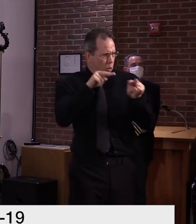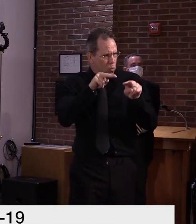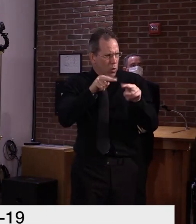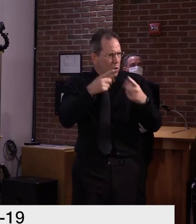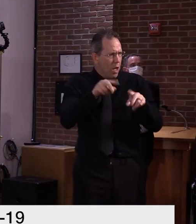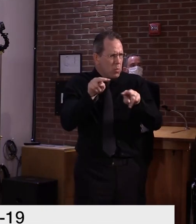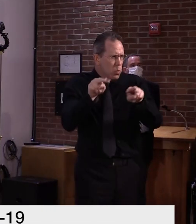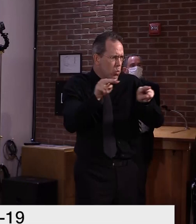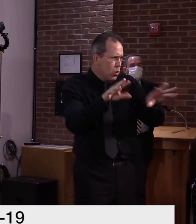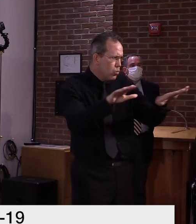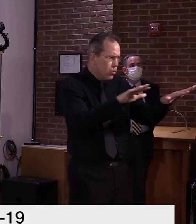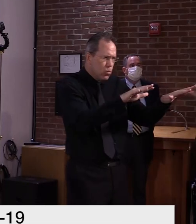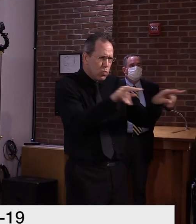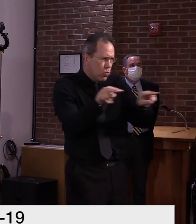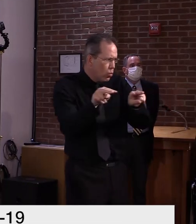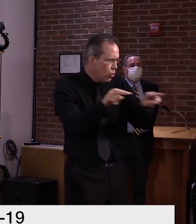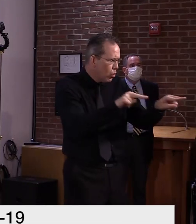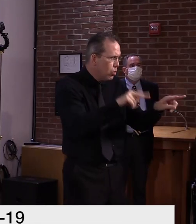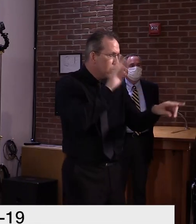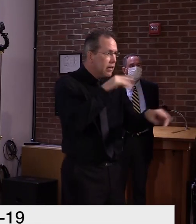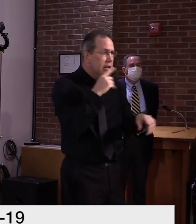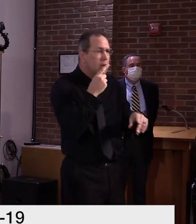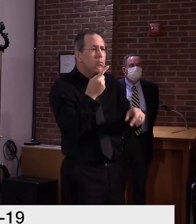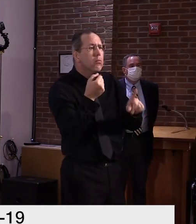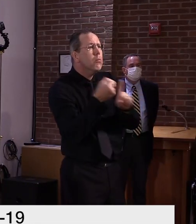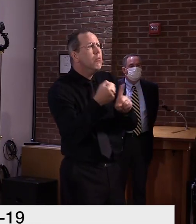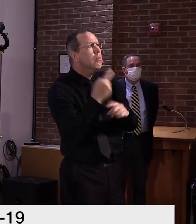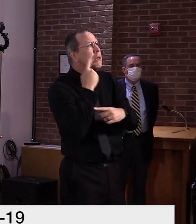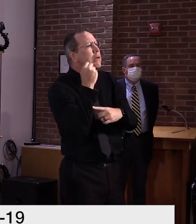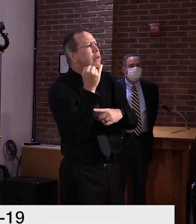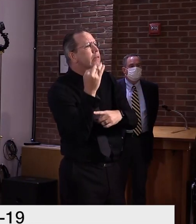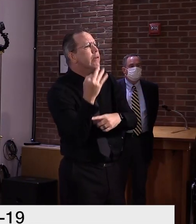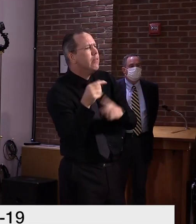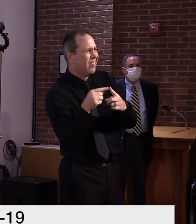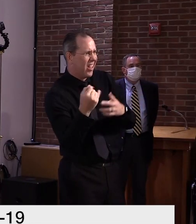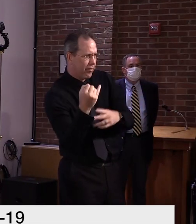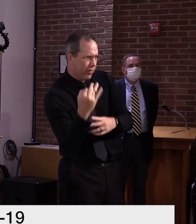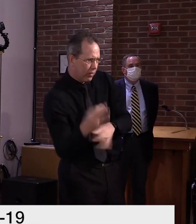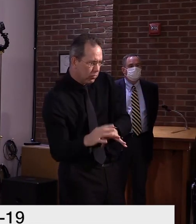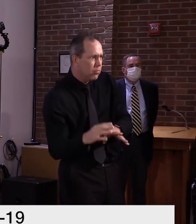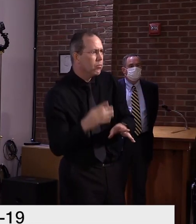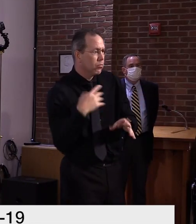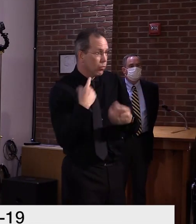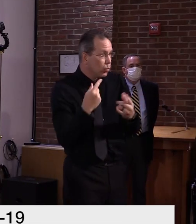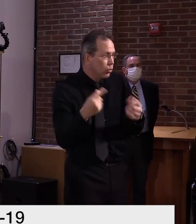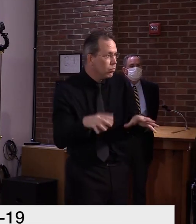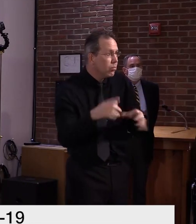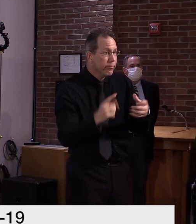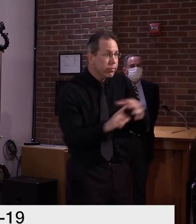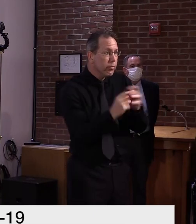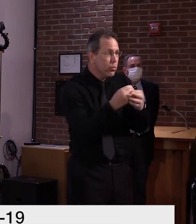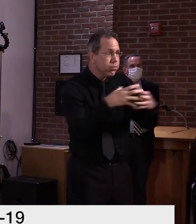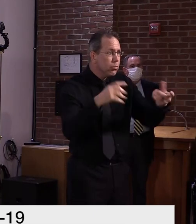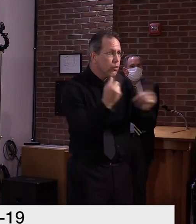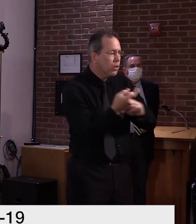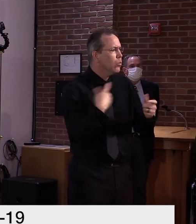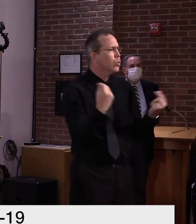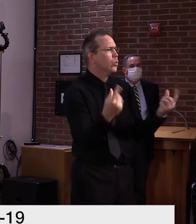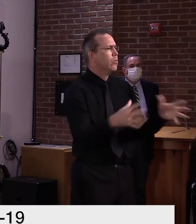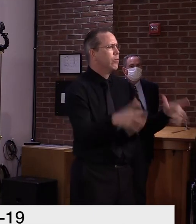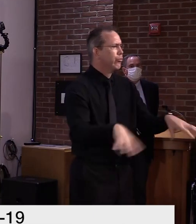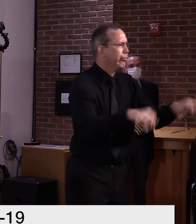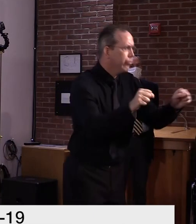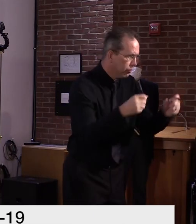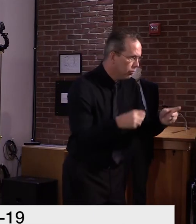steps we may need to establish a line of defense if that proves to be the case. At the same time,